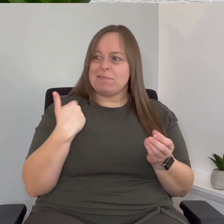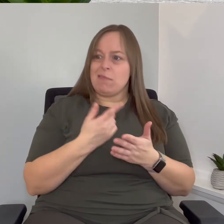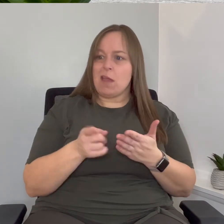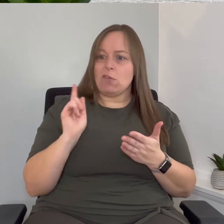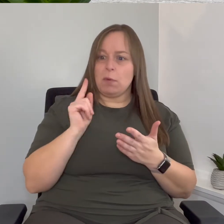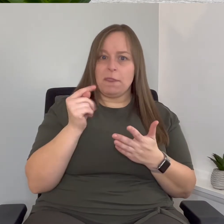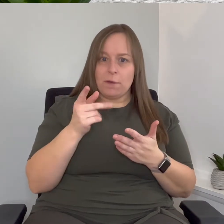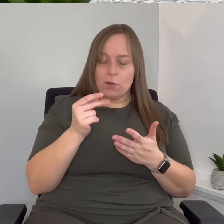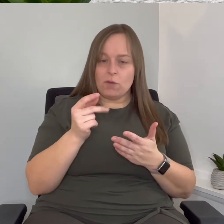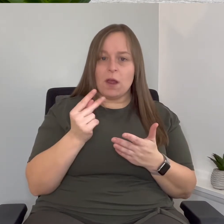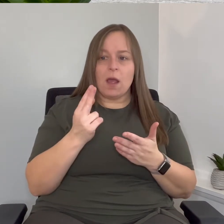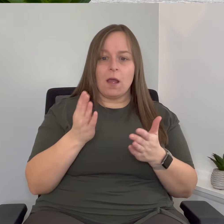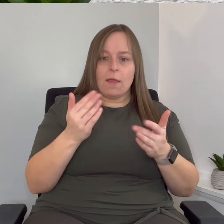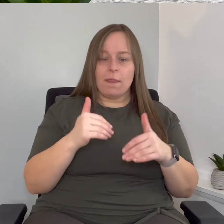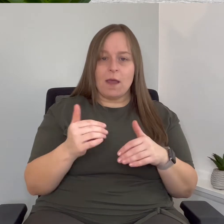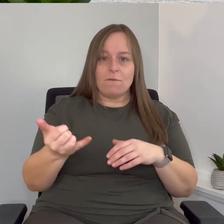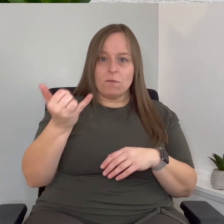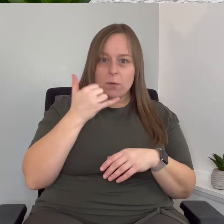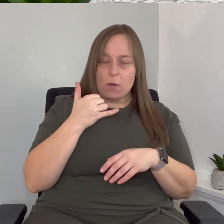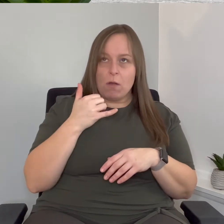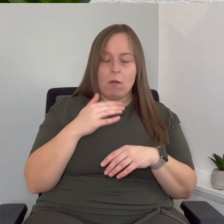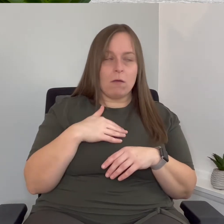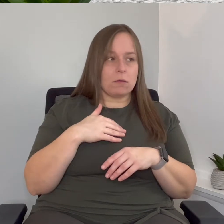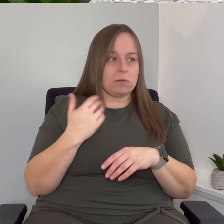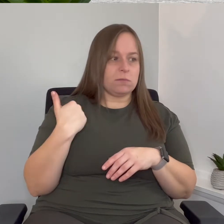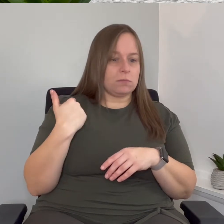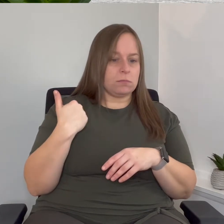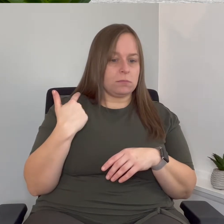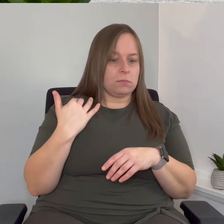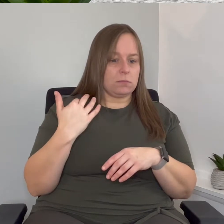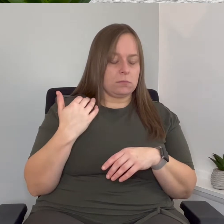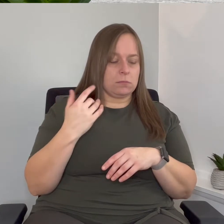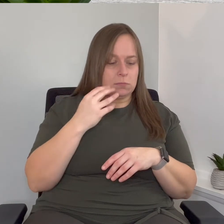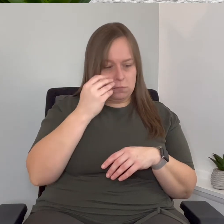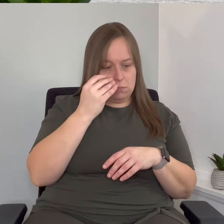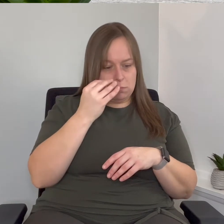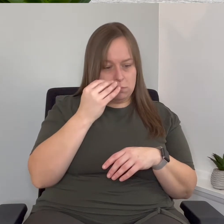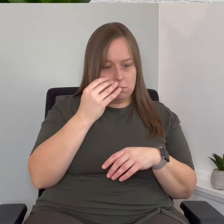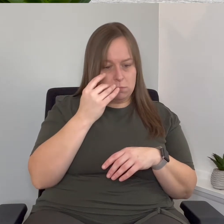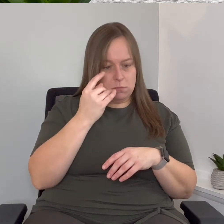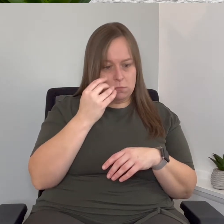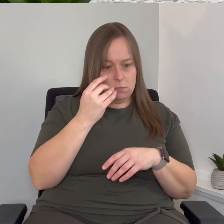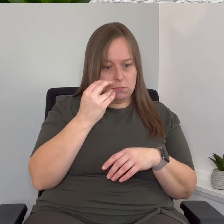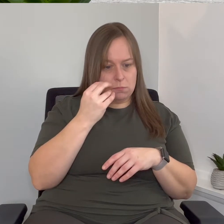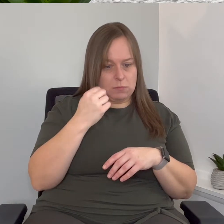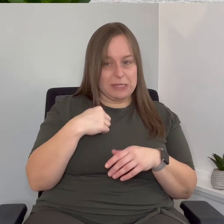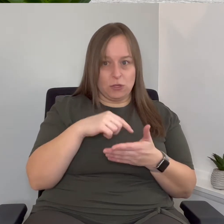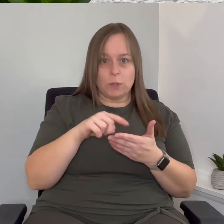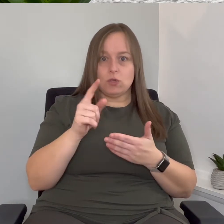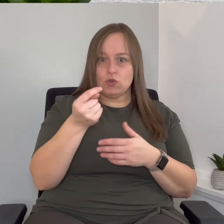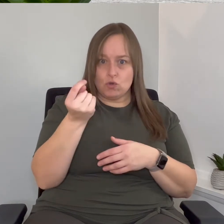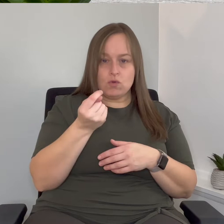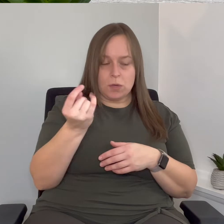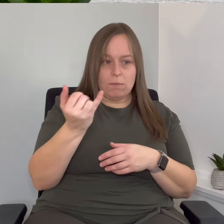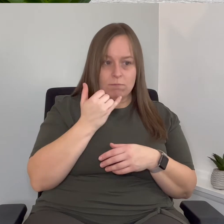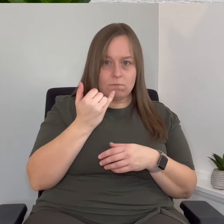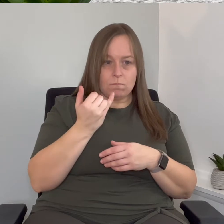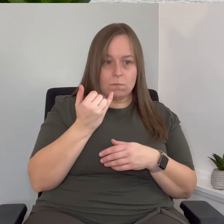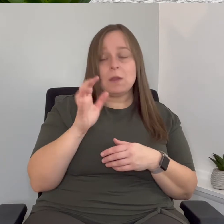Thursday and then I got a phone call um Tuesday from them saying hey